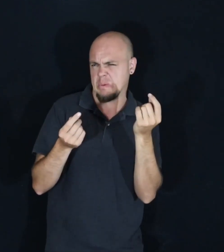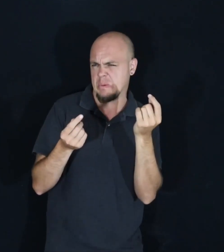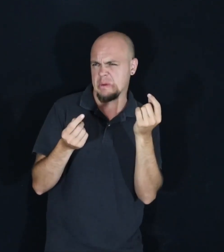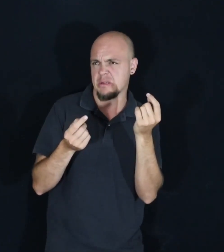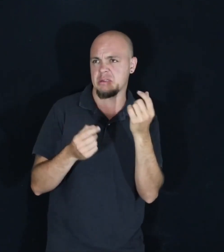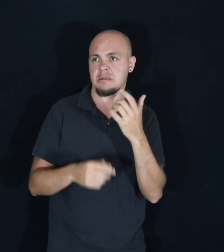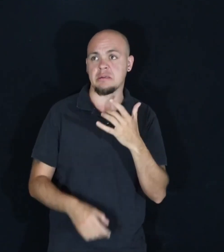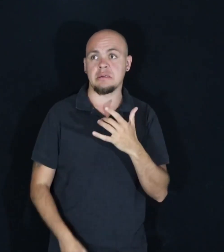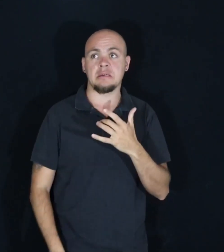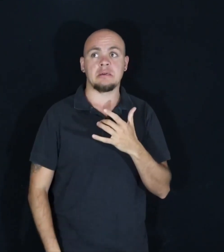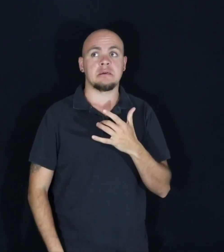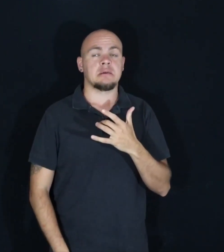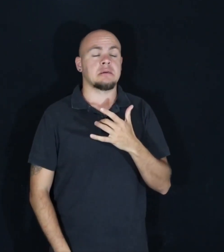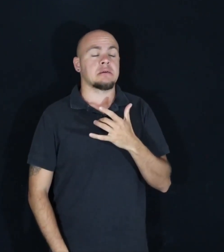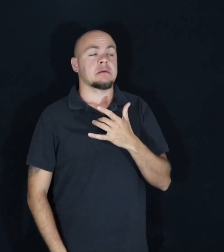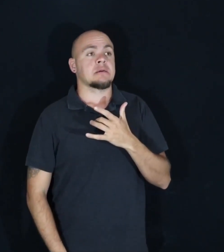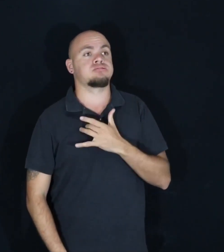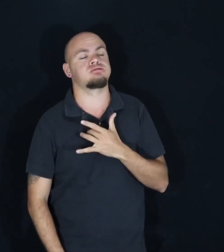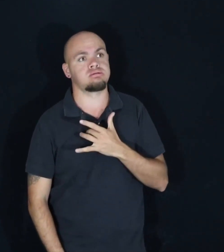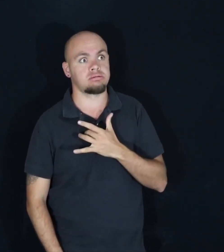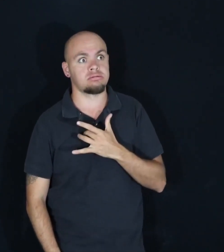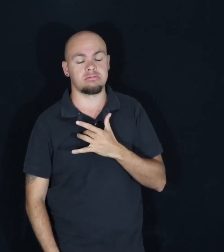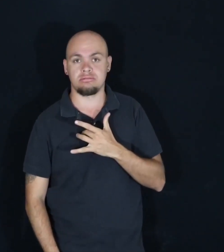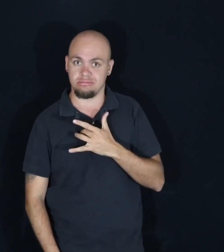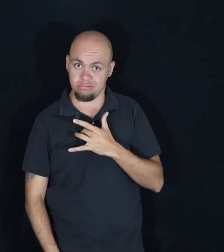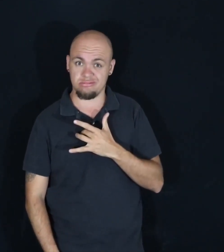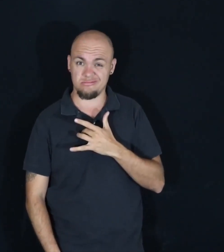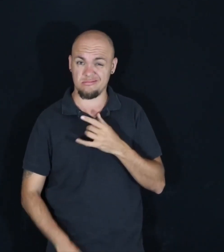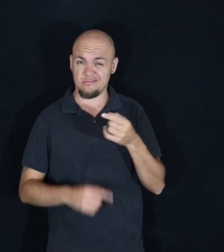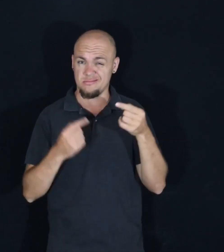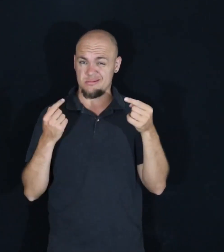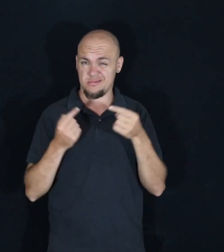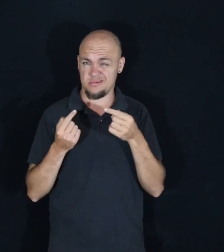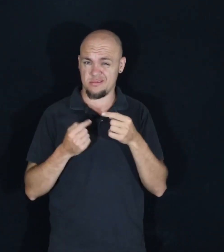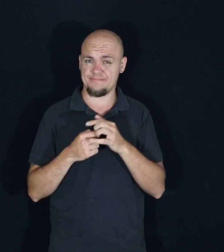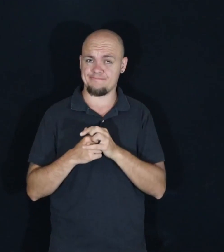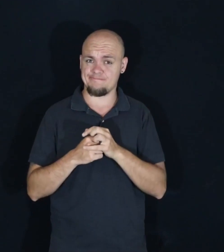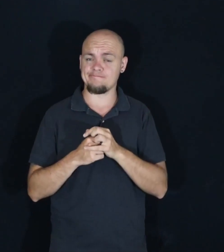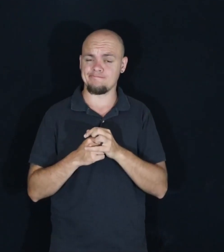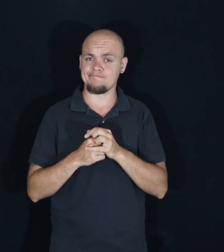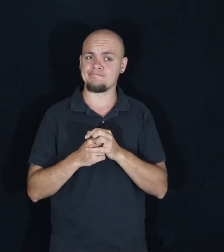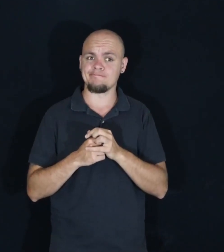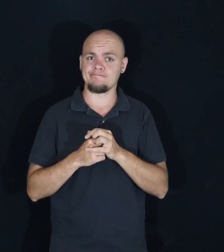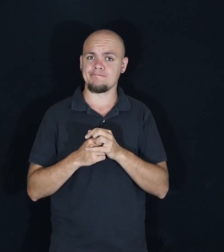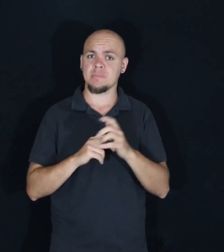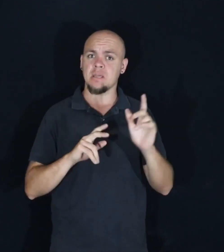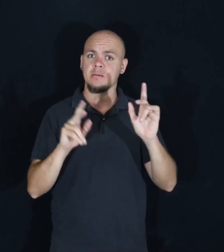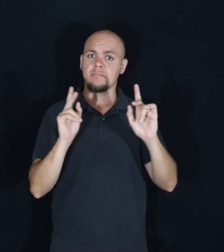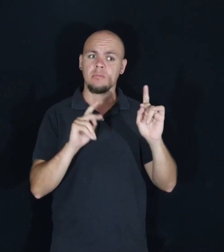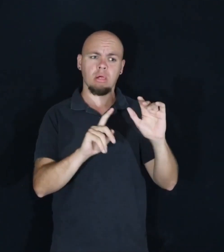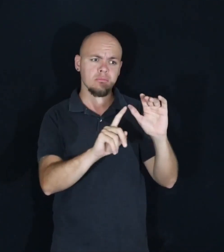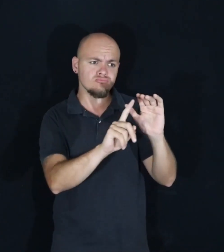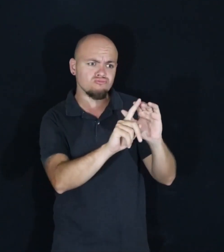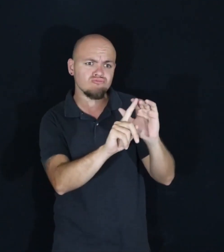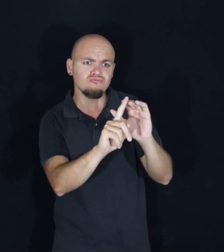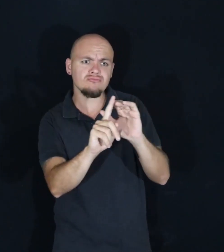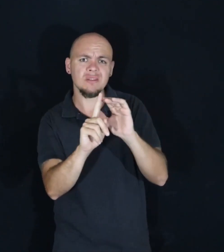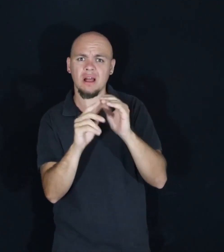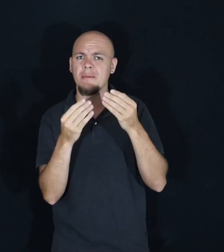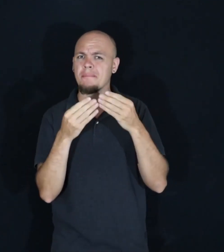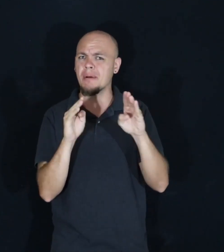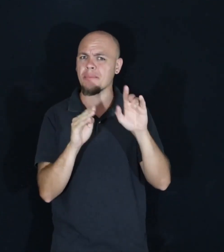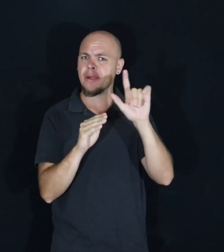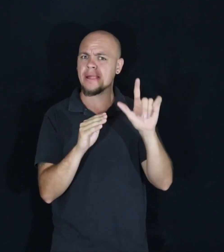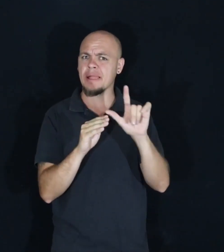Ouch, that stung. And I am constantly surprising people about what public